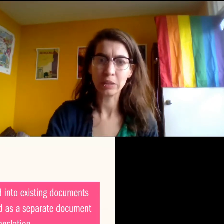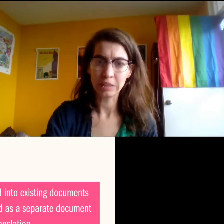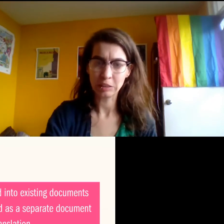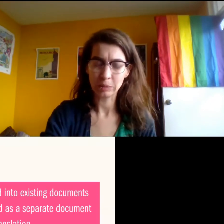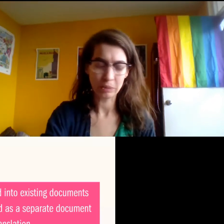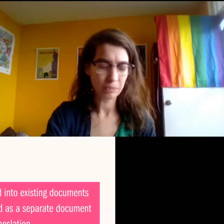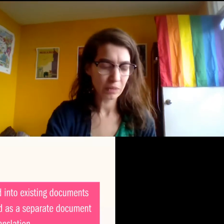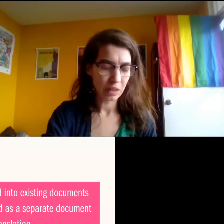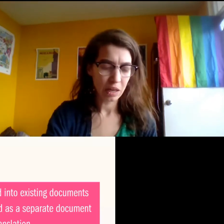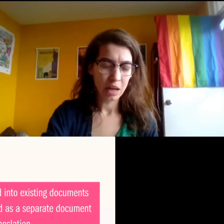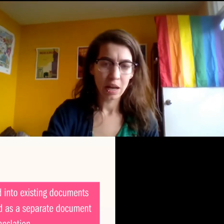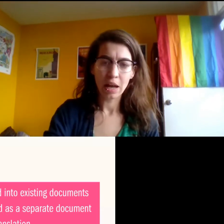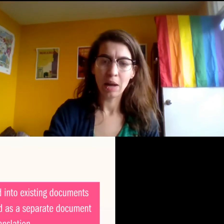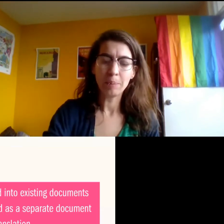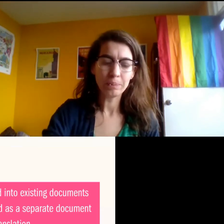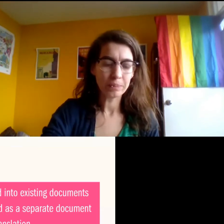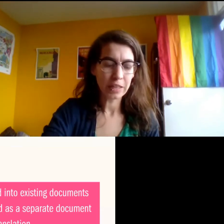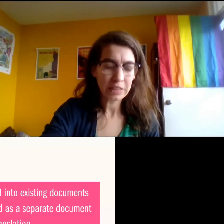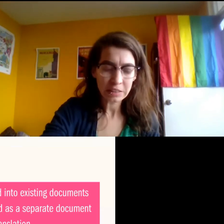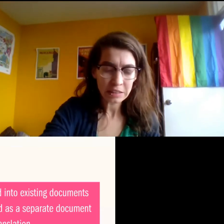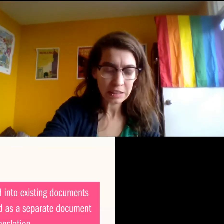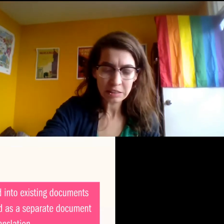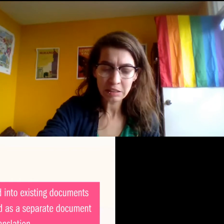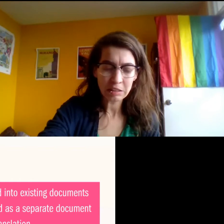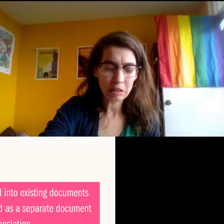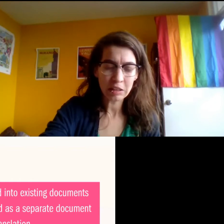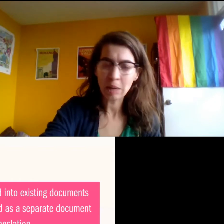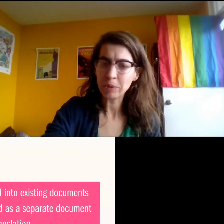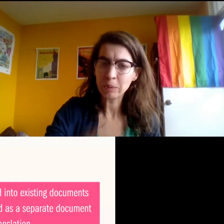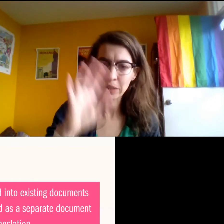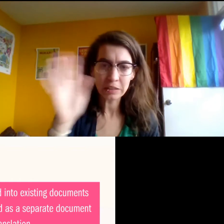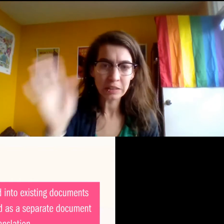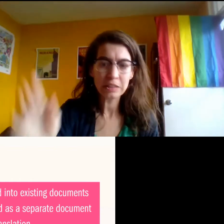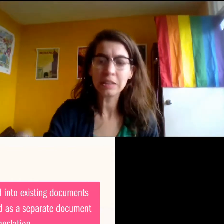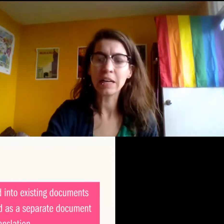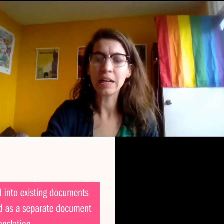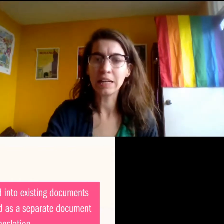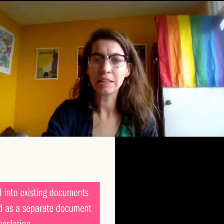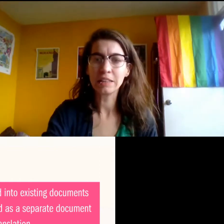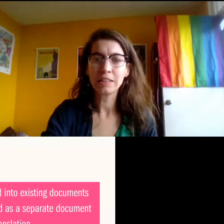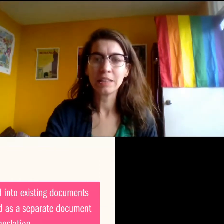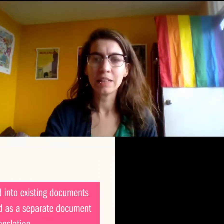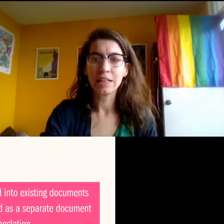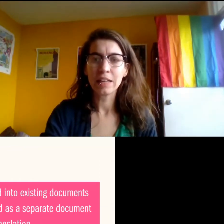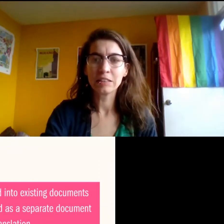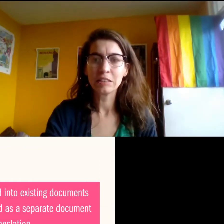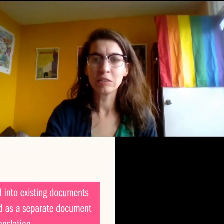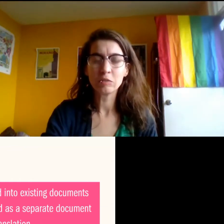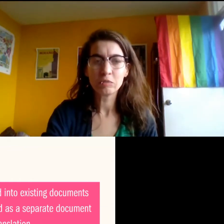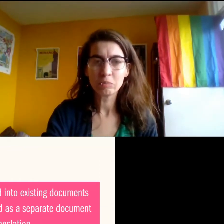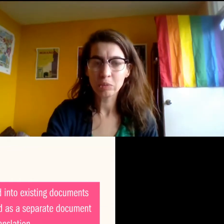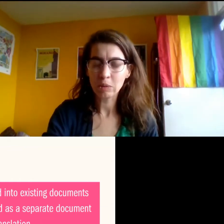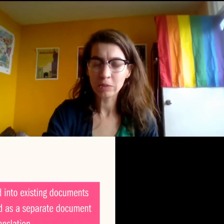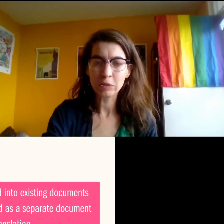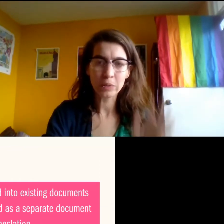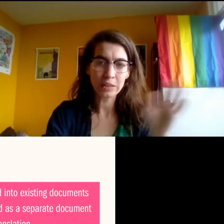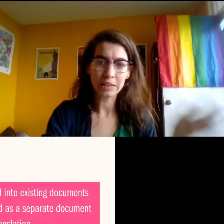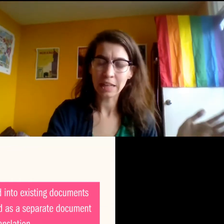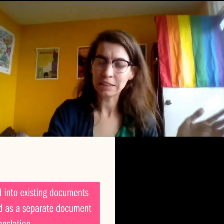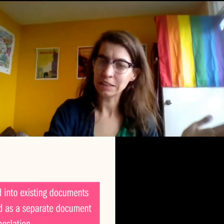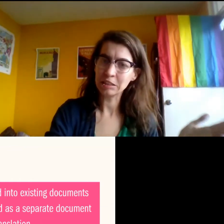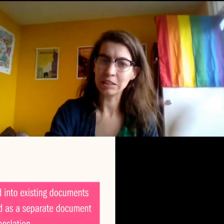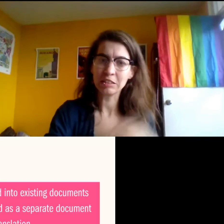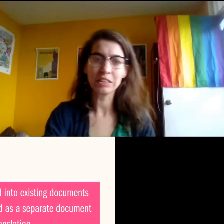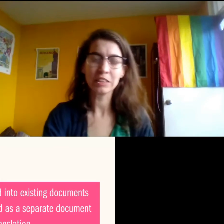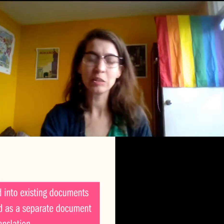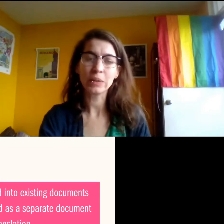make it more accessible? Um, and it doesn't need to all happen at once. Uh, as you've probably, if you were in